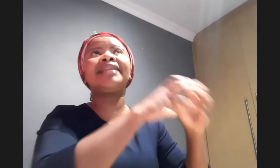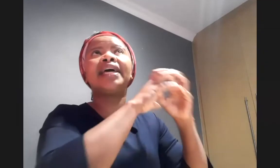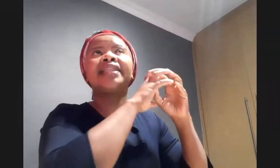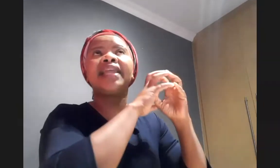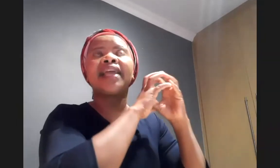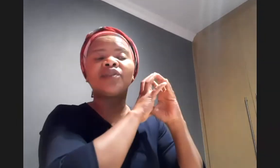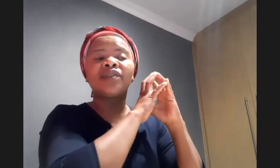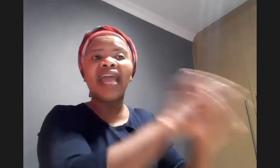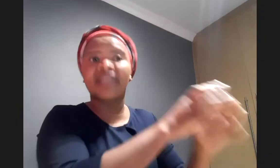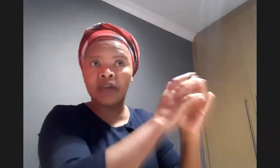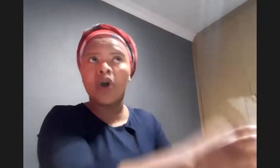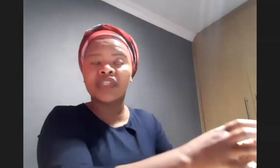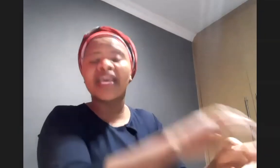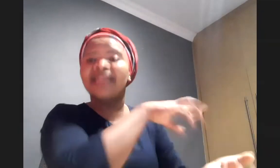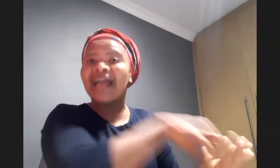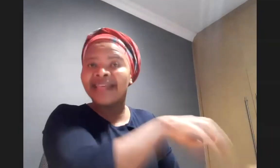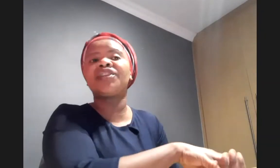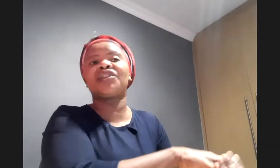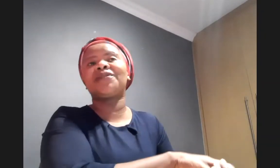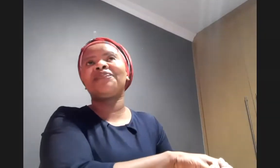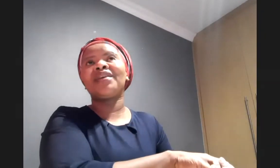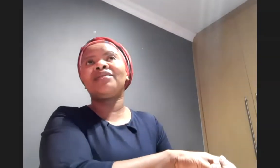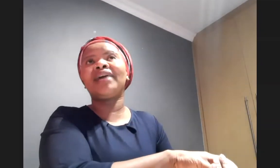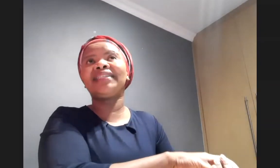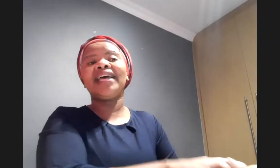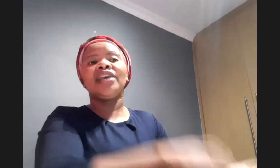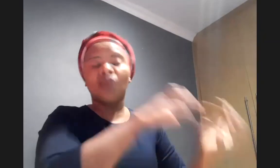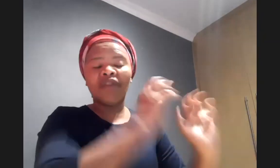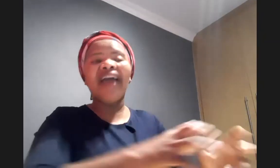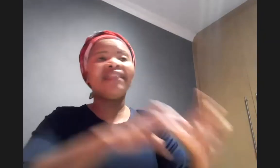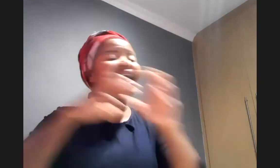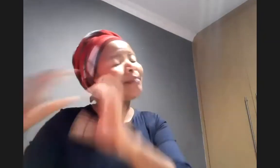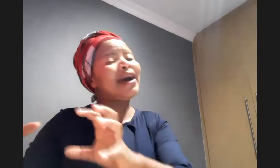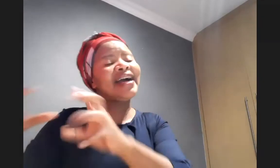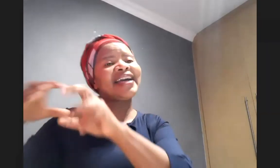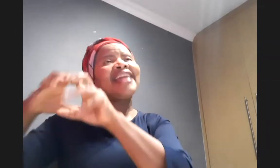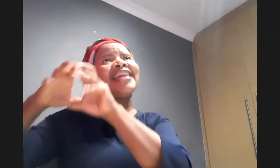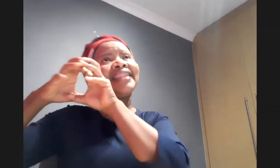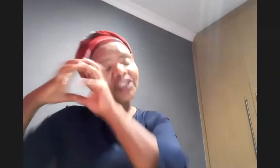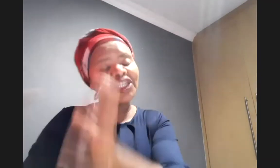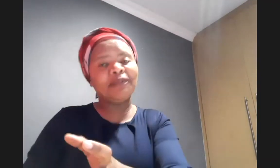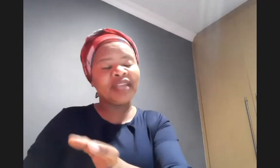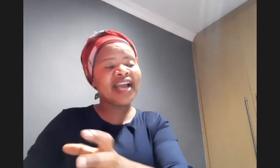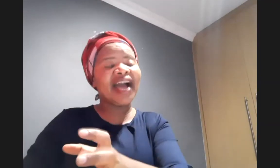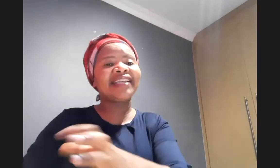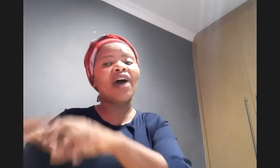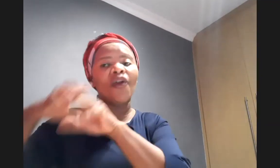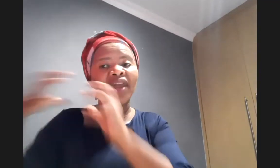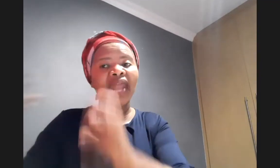the the guys on the left the goats they are the rich right you will find that among the the sheep the guys that are on the right